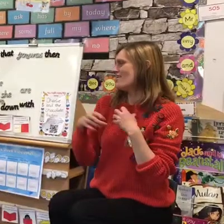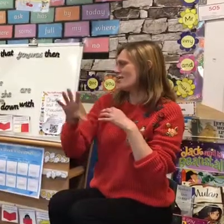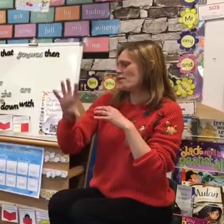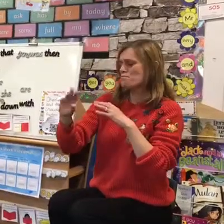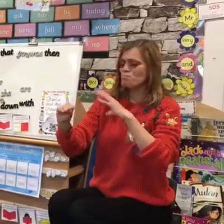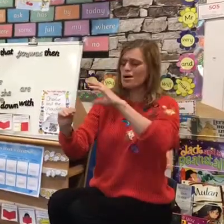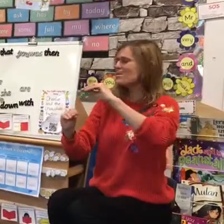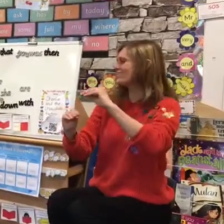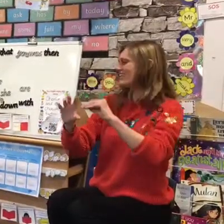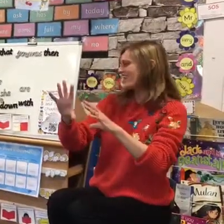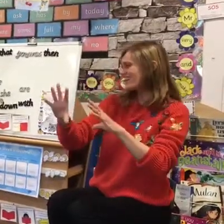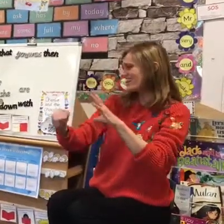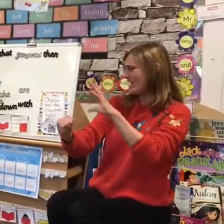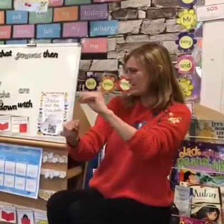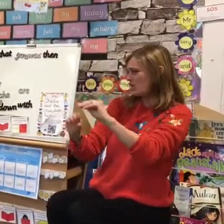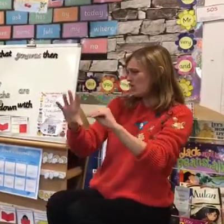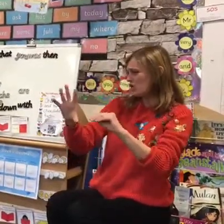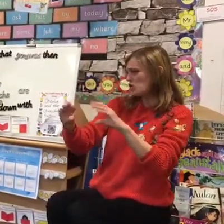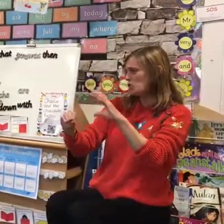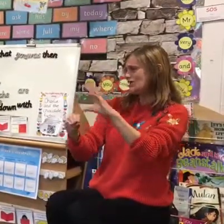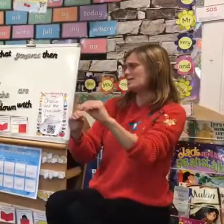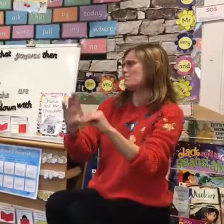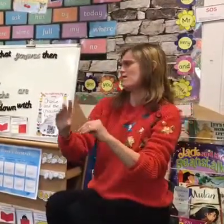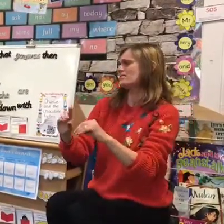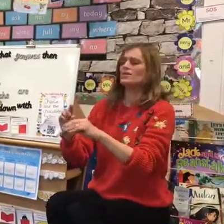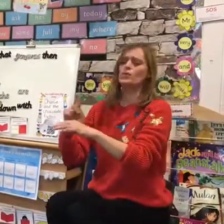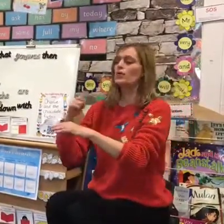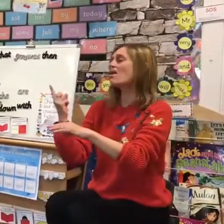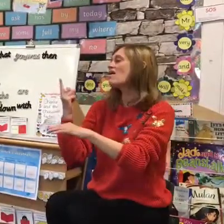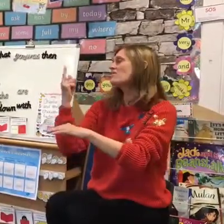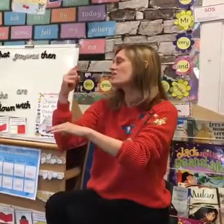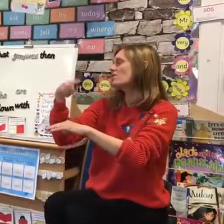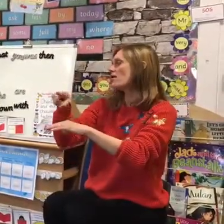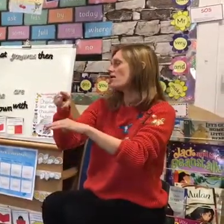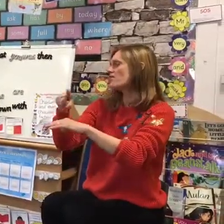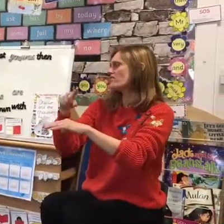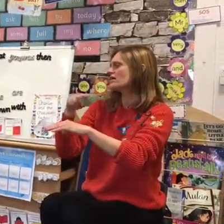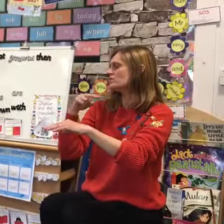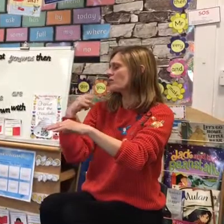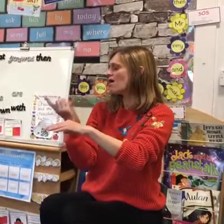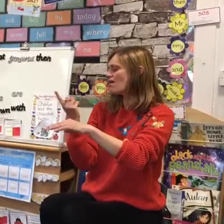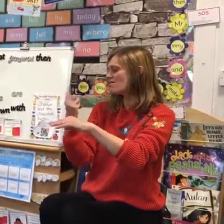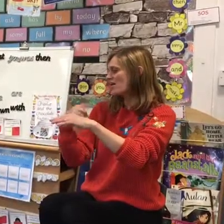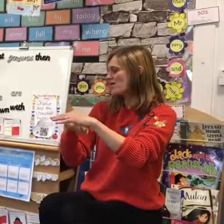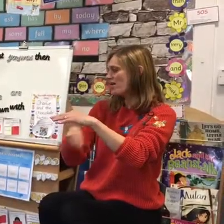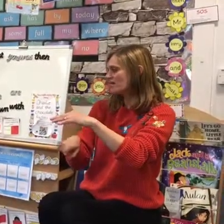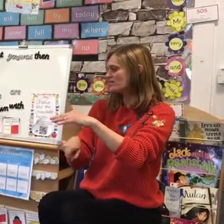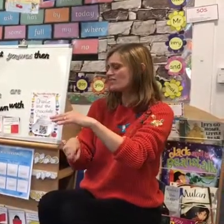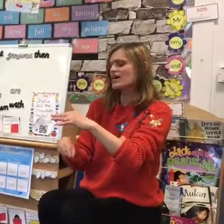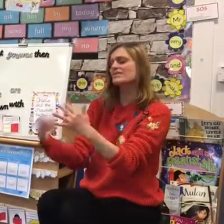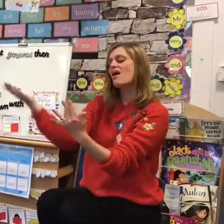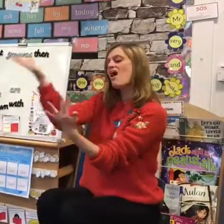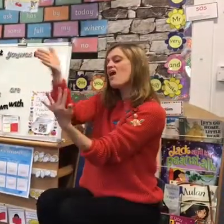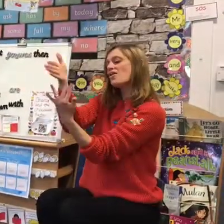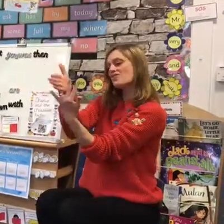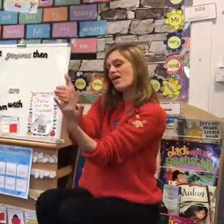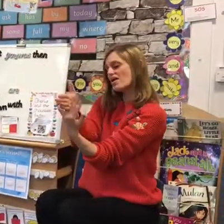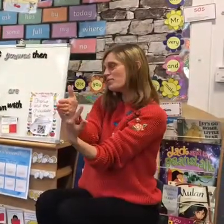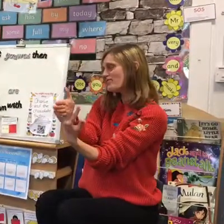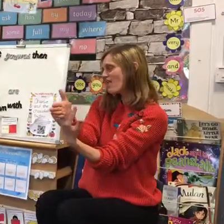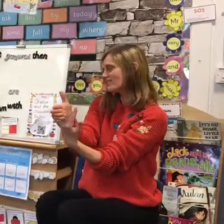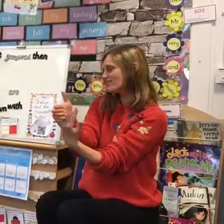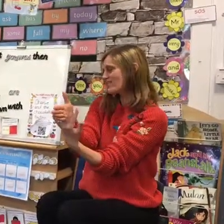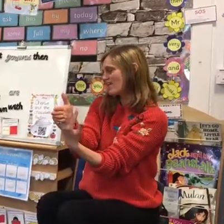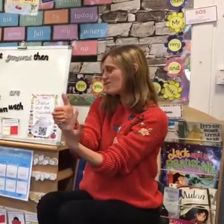Uh-oh, mud, thick oozy mud. We can't go over it. We can't go under it. Oh